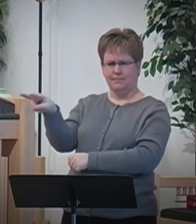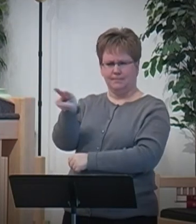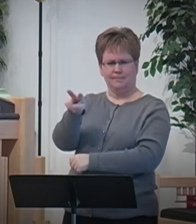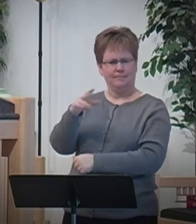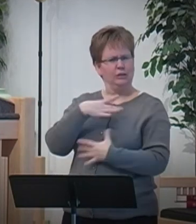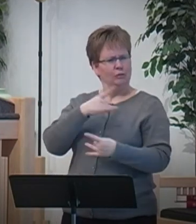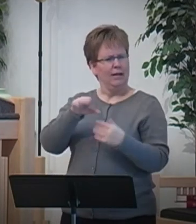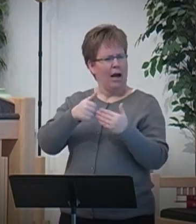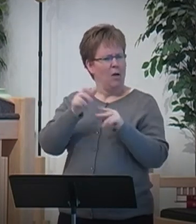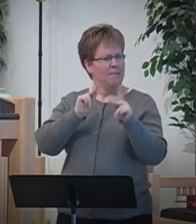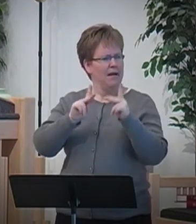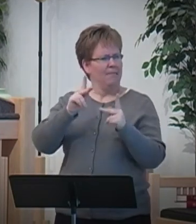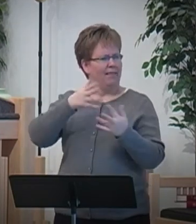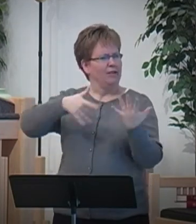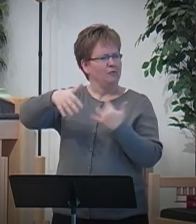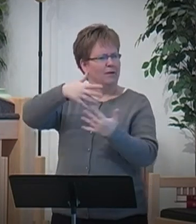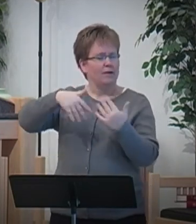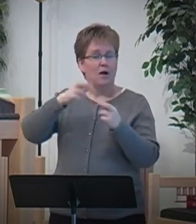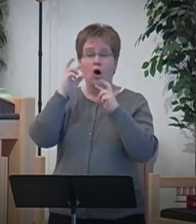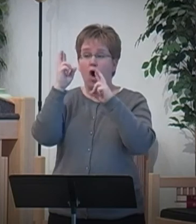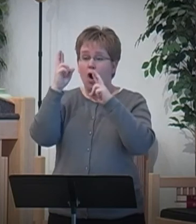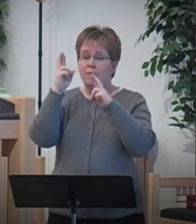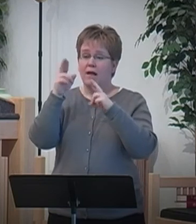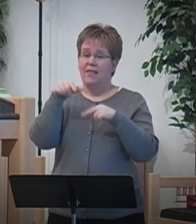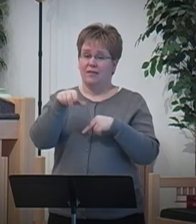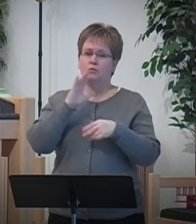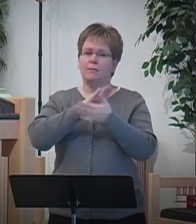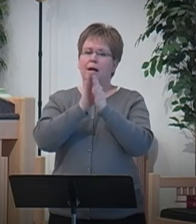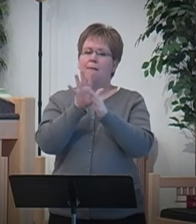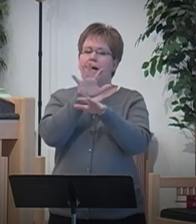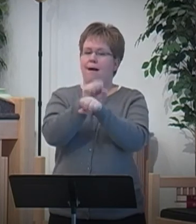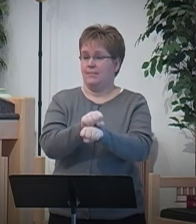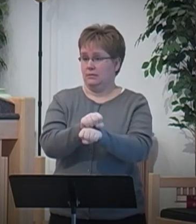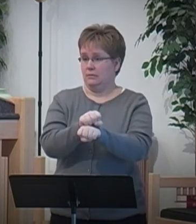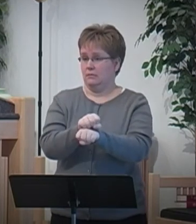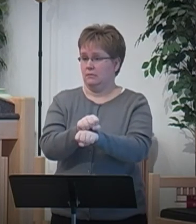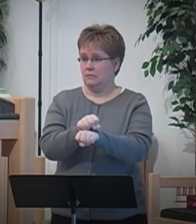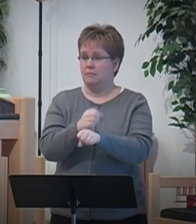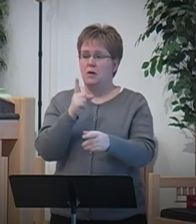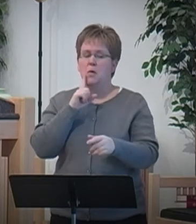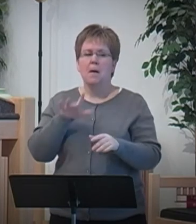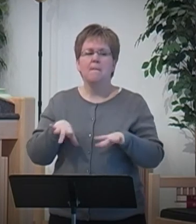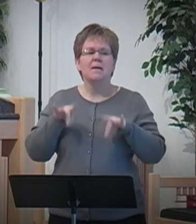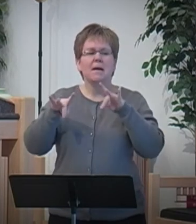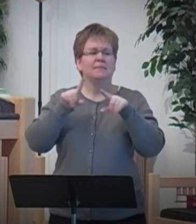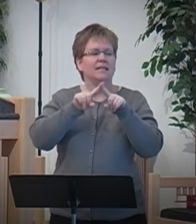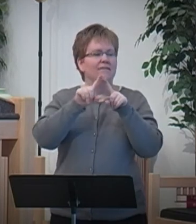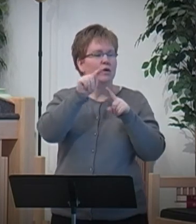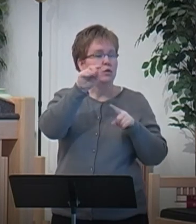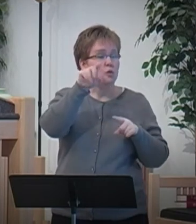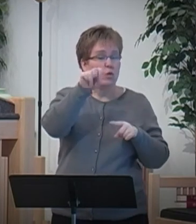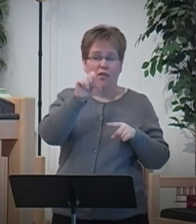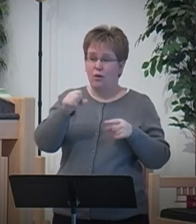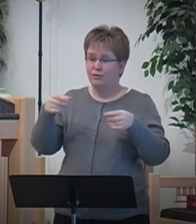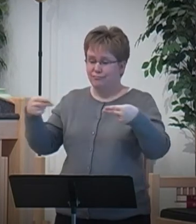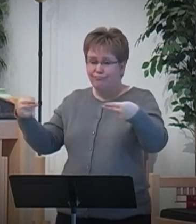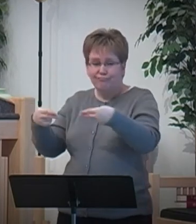Hopefully you'll make caring conversations a habit in your lives. Maybe you'll pick up some of those faith cards or something else that will help